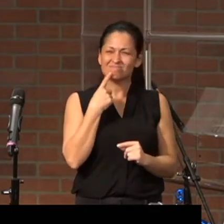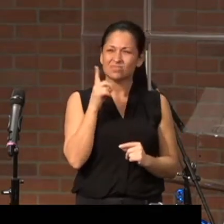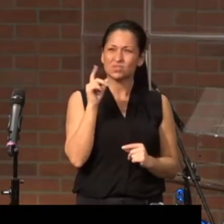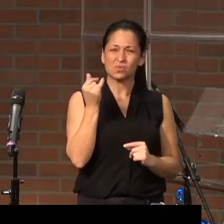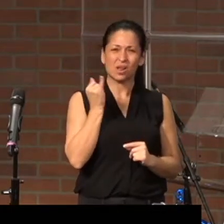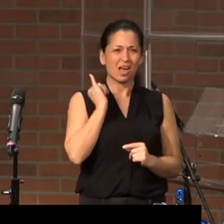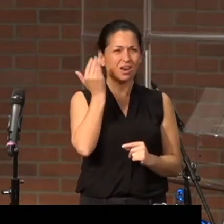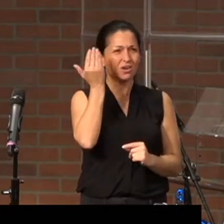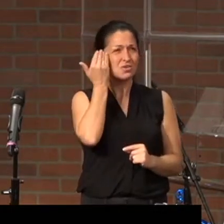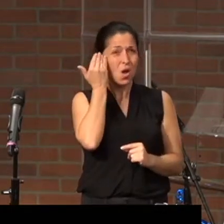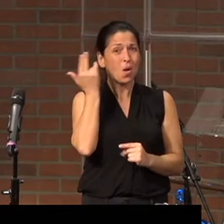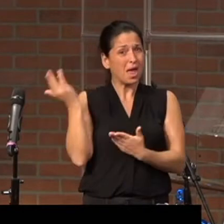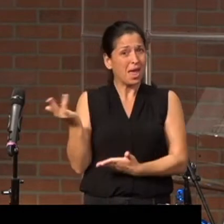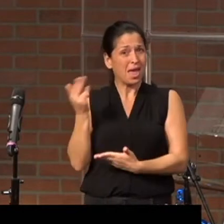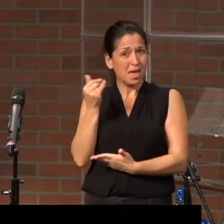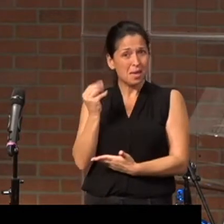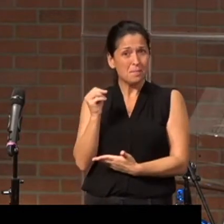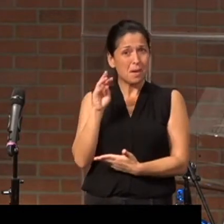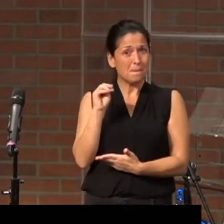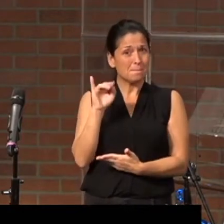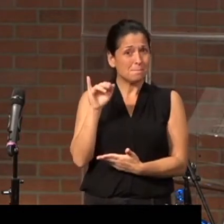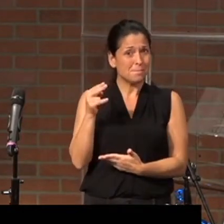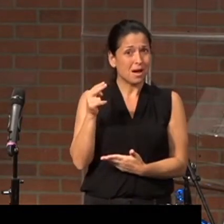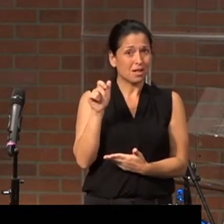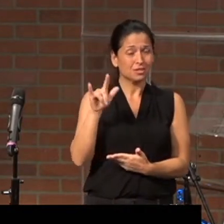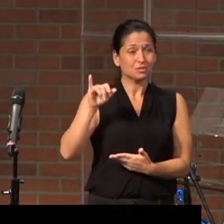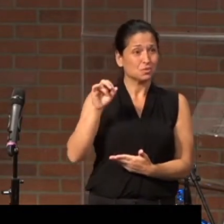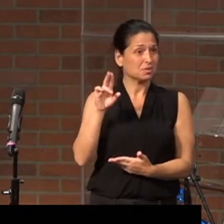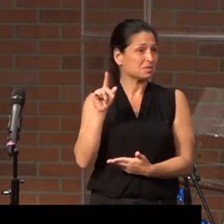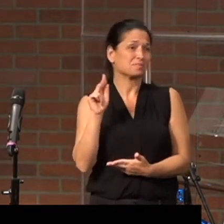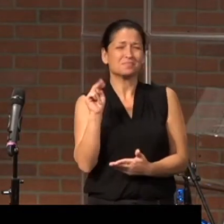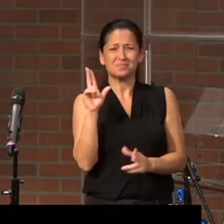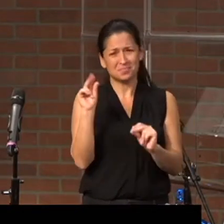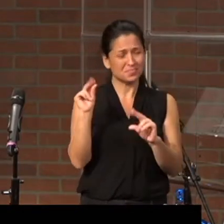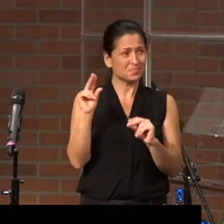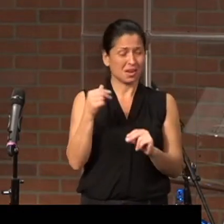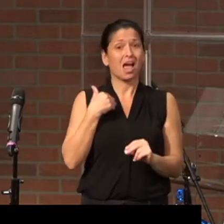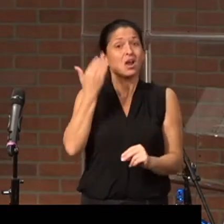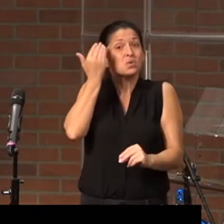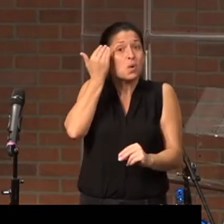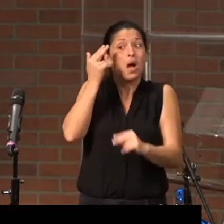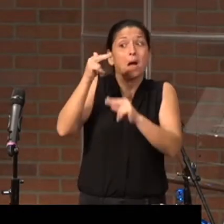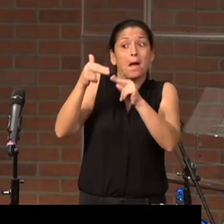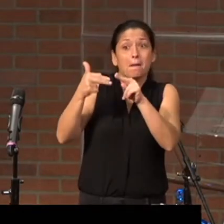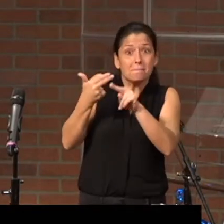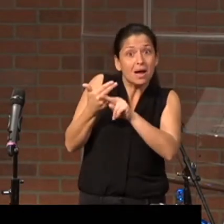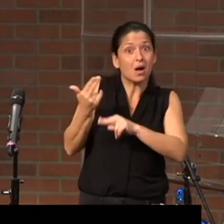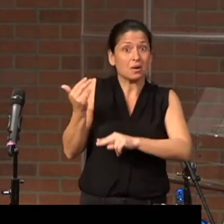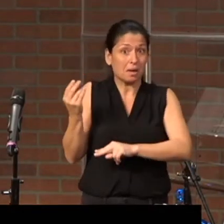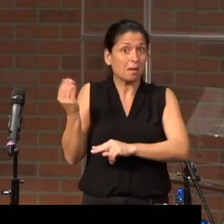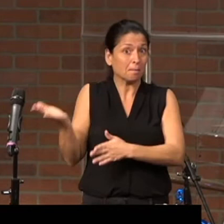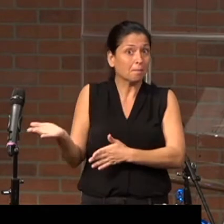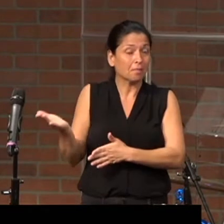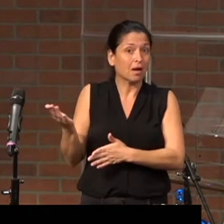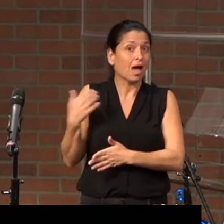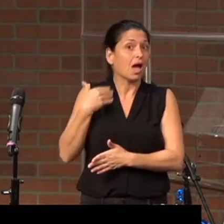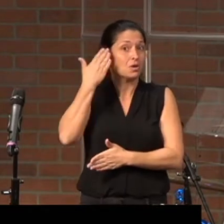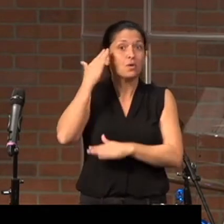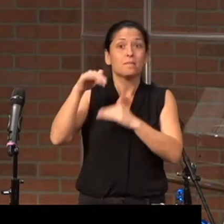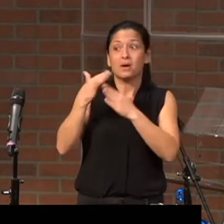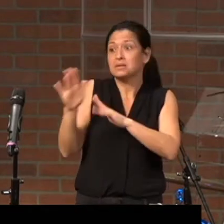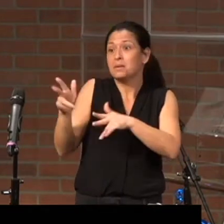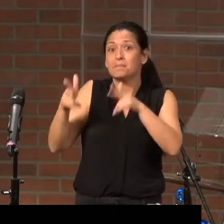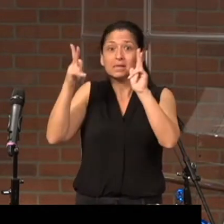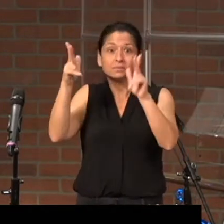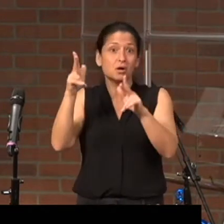do I know Michael Jordan? No. I know about Michael Jordan. I I know all about his basketball